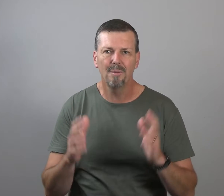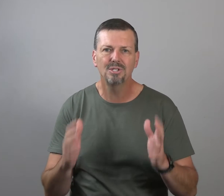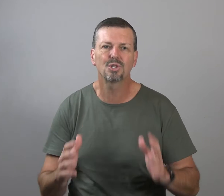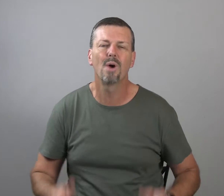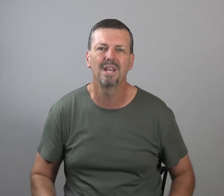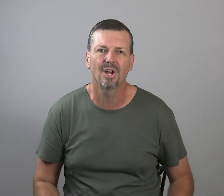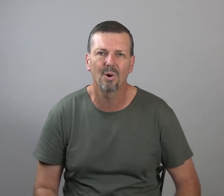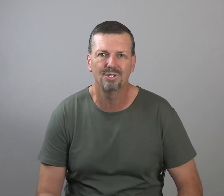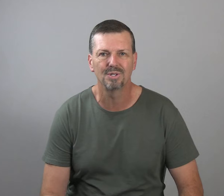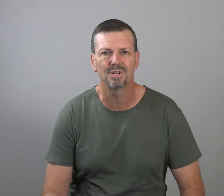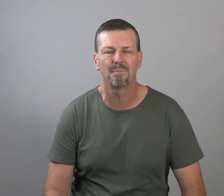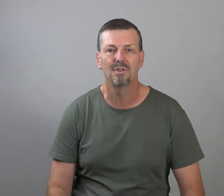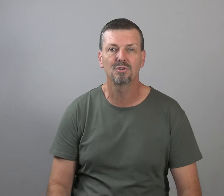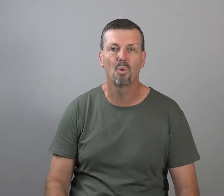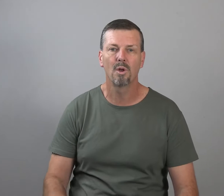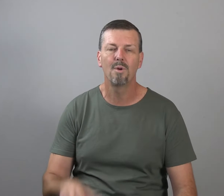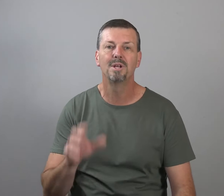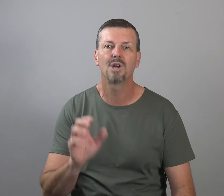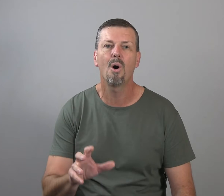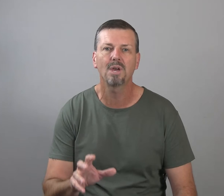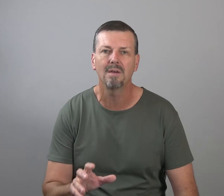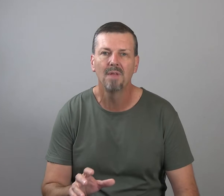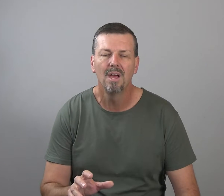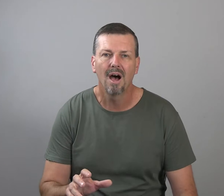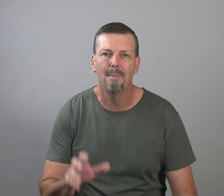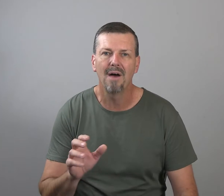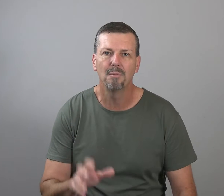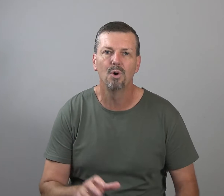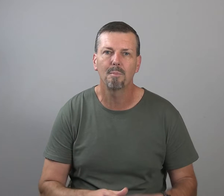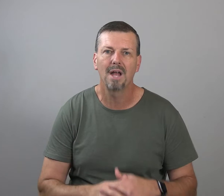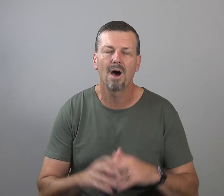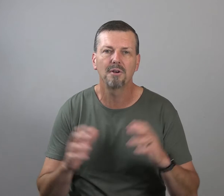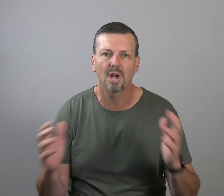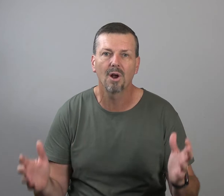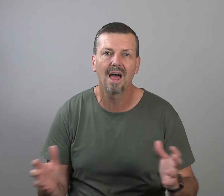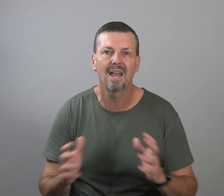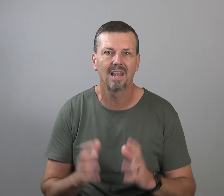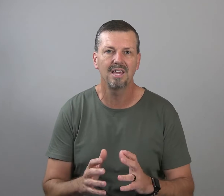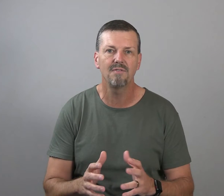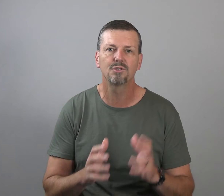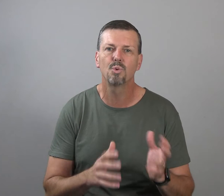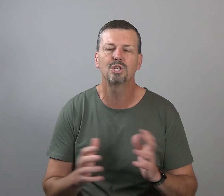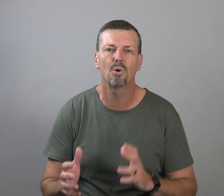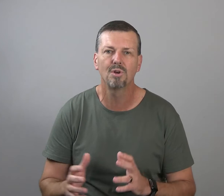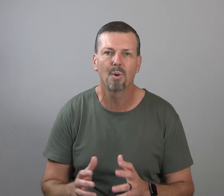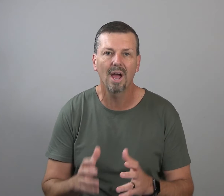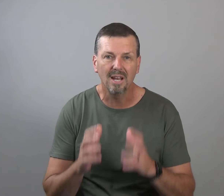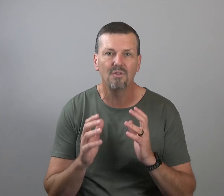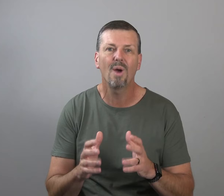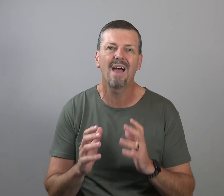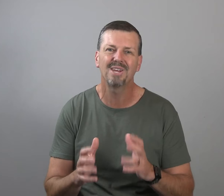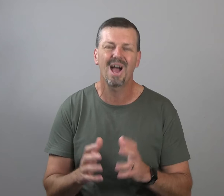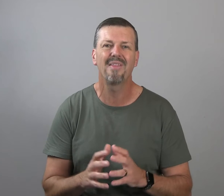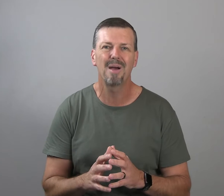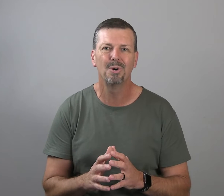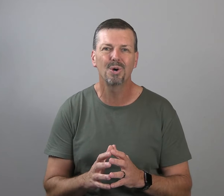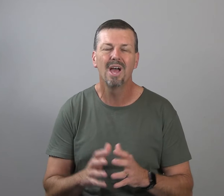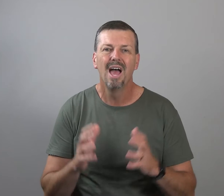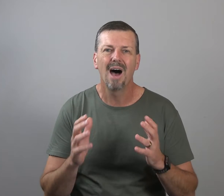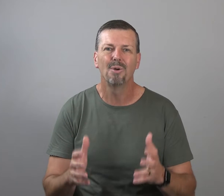So let me just go ahead and encourage you in something this morning. We've been talking about the book by Dr. Caroline Leaf, Switch on Your Brain. If you haven't gotten that book, I